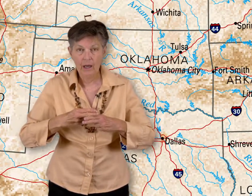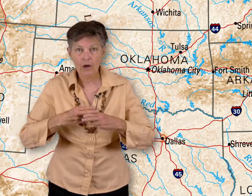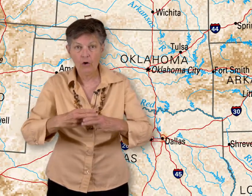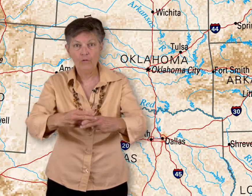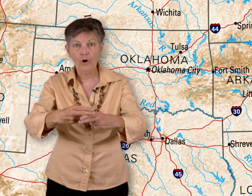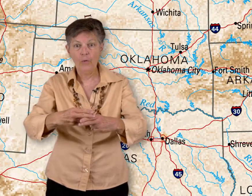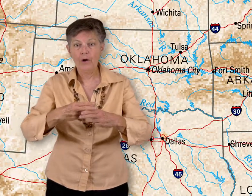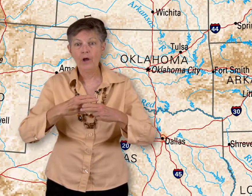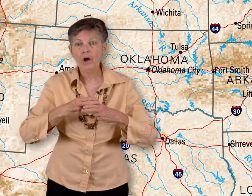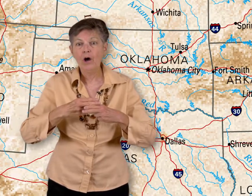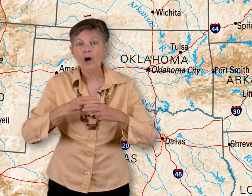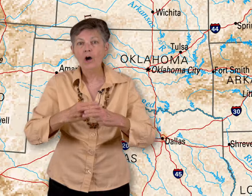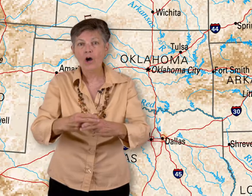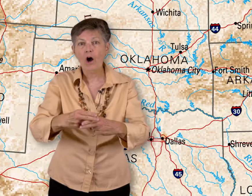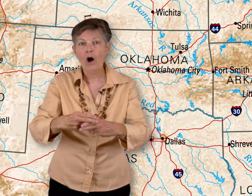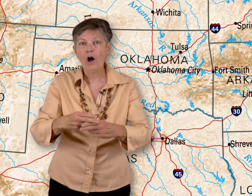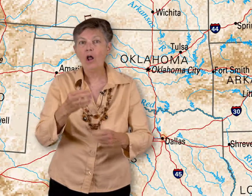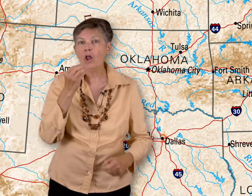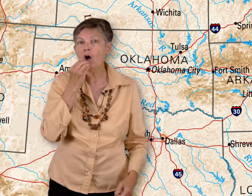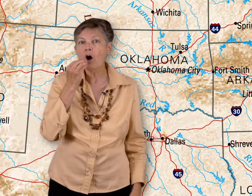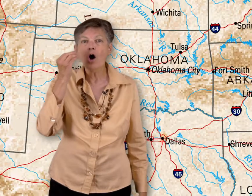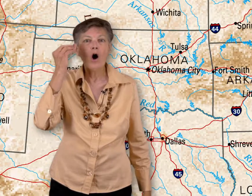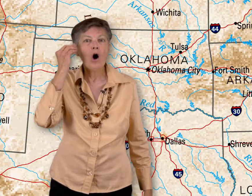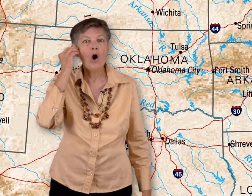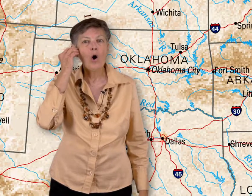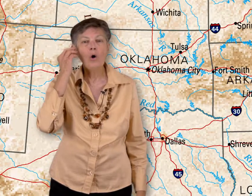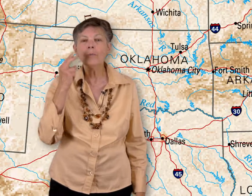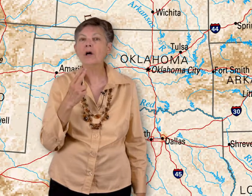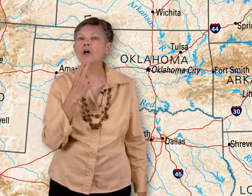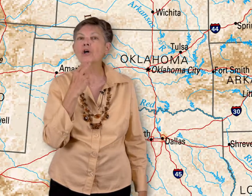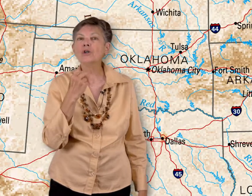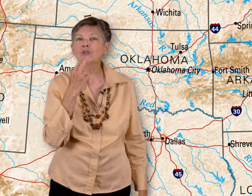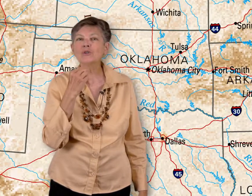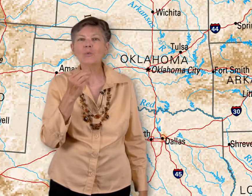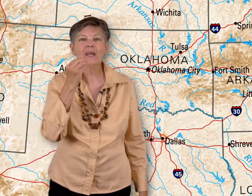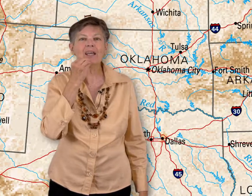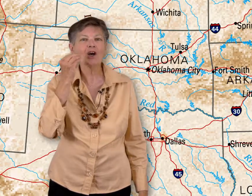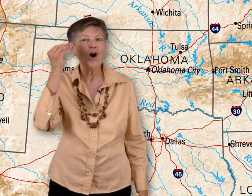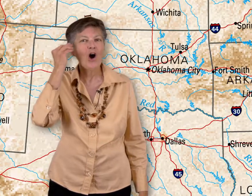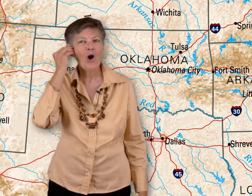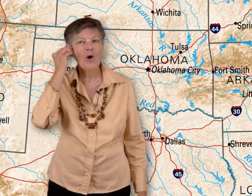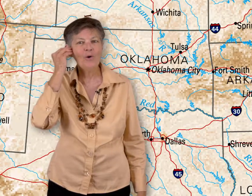go forward. Call. Home. Sweet. Home.